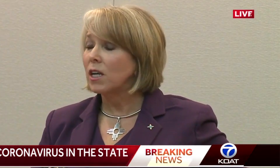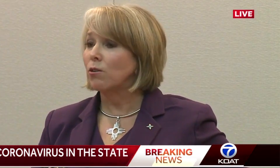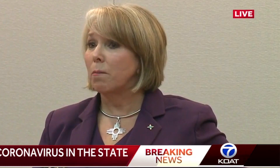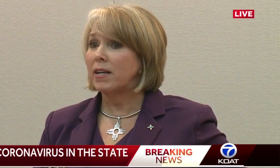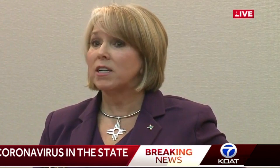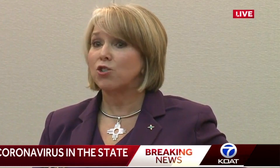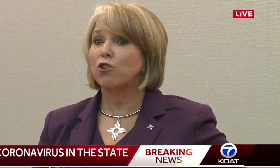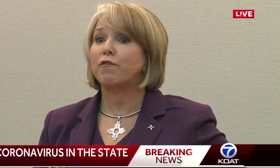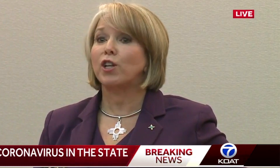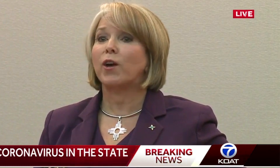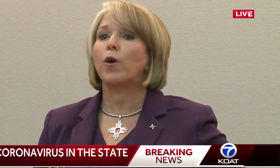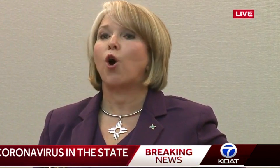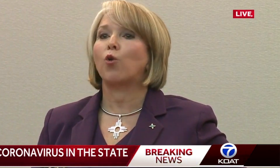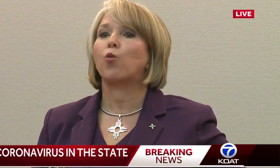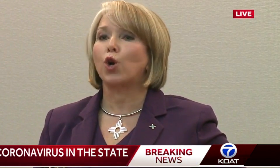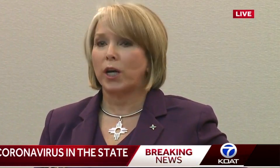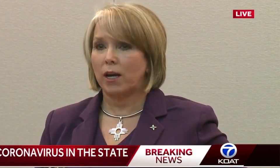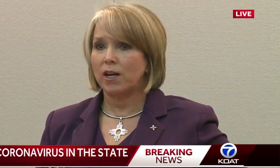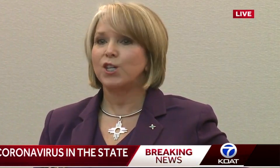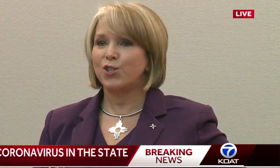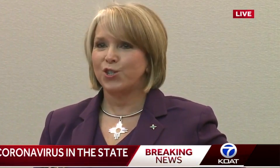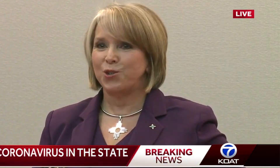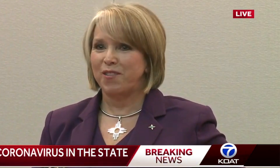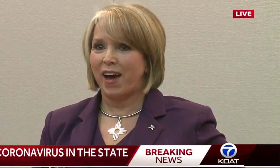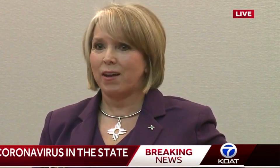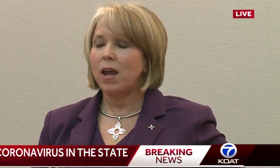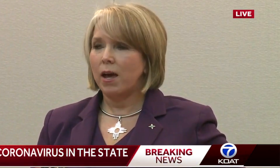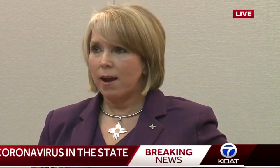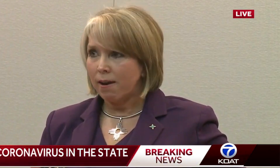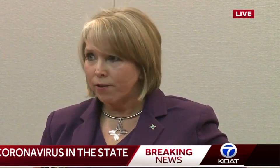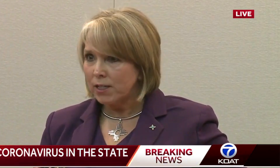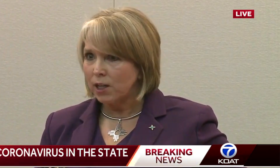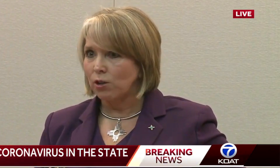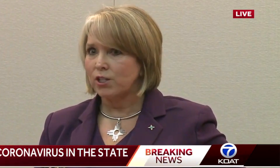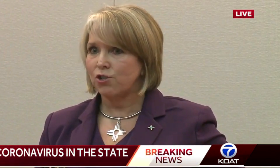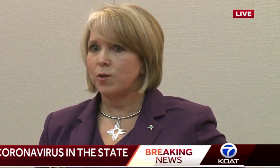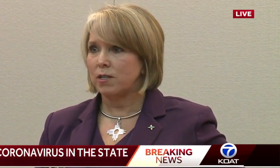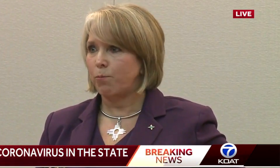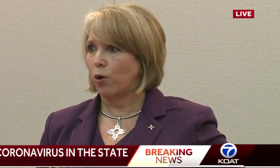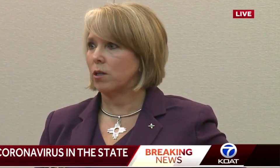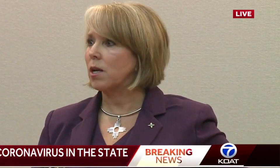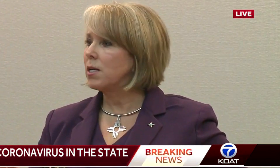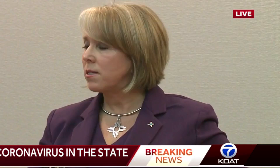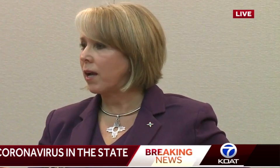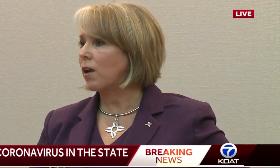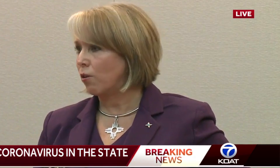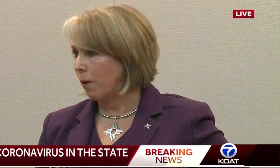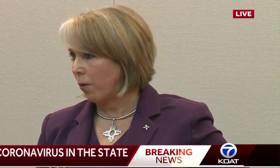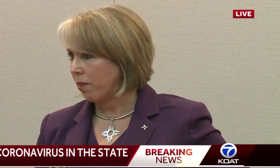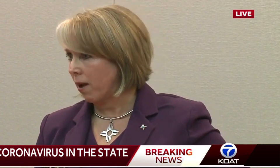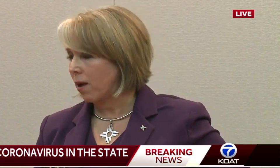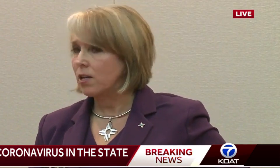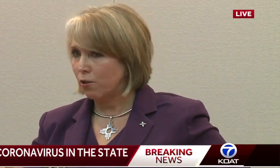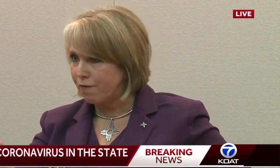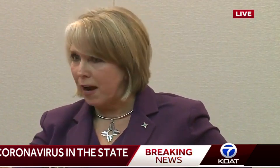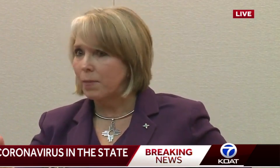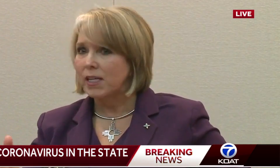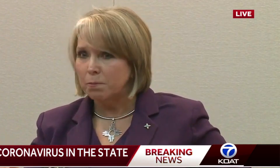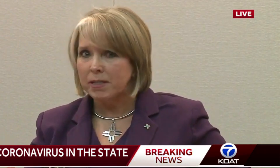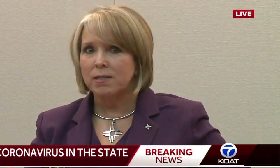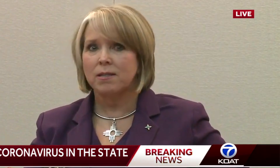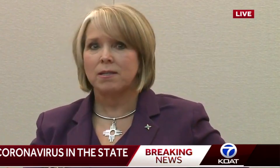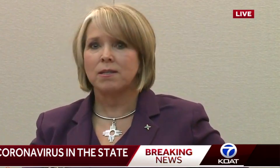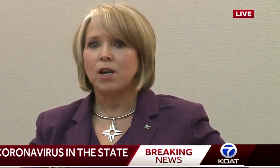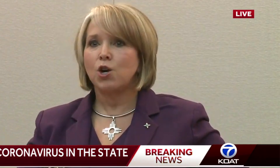but every single New Mexican should feel like we are working to do that, and every single issue is important. Second group I want to thank. So